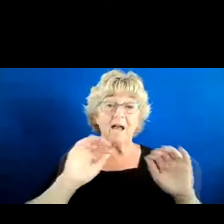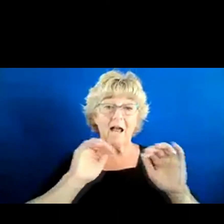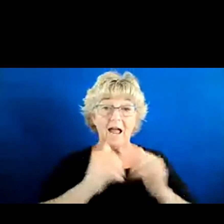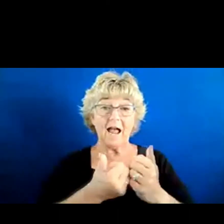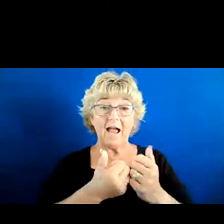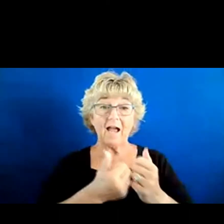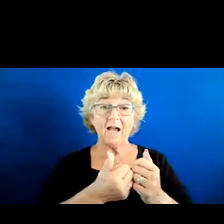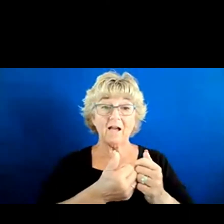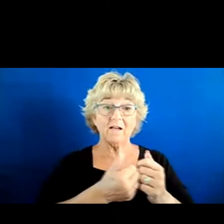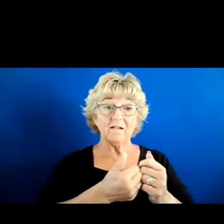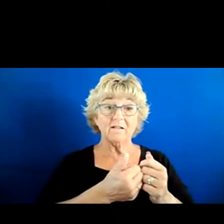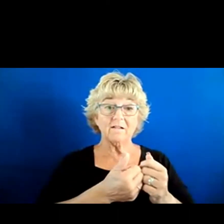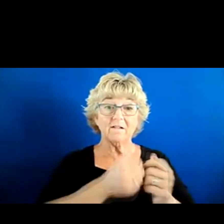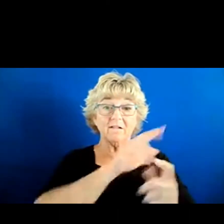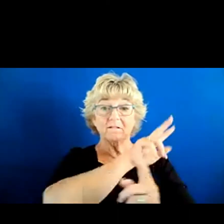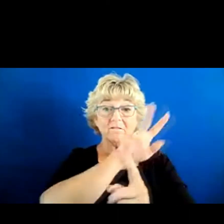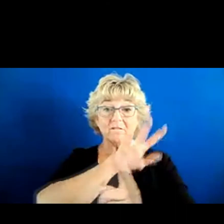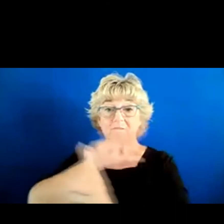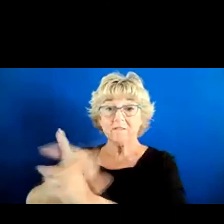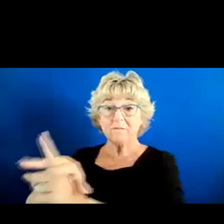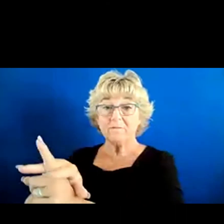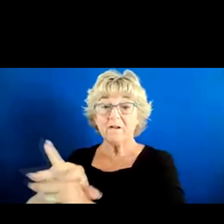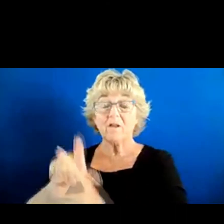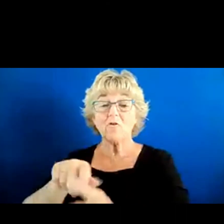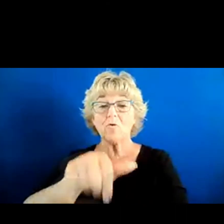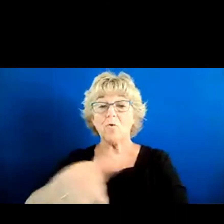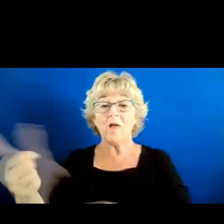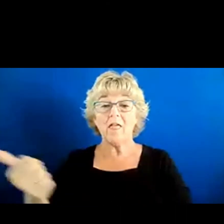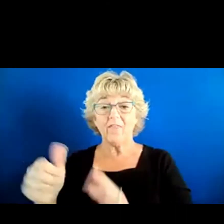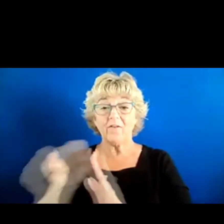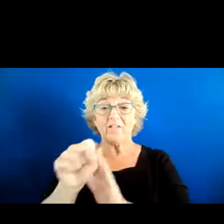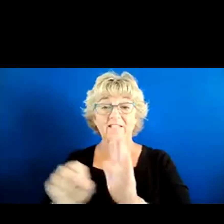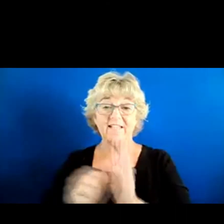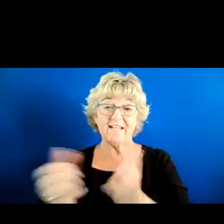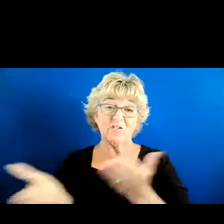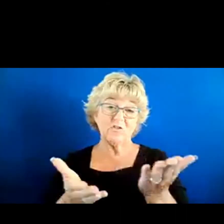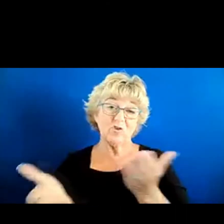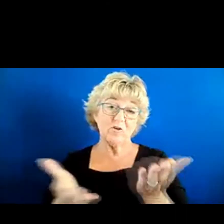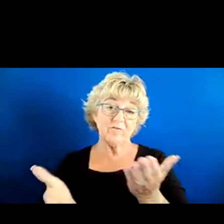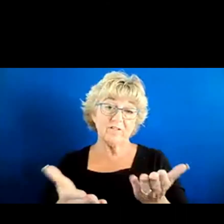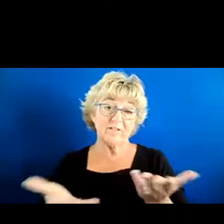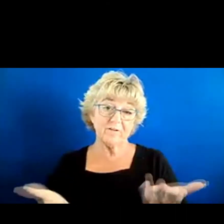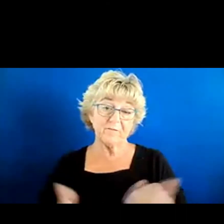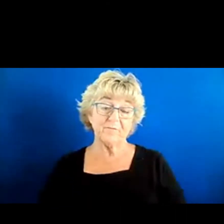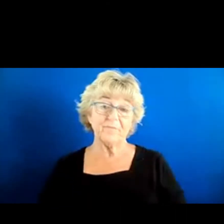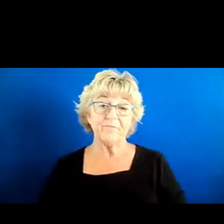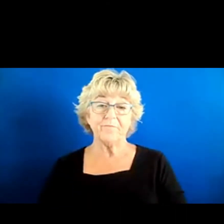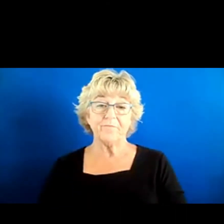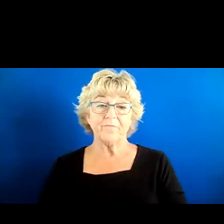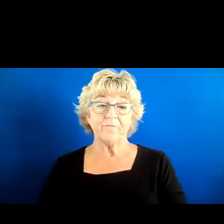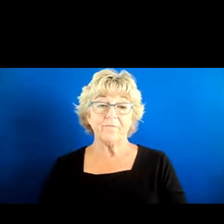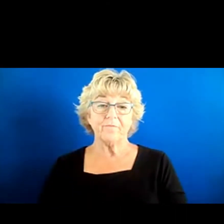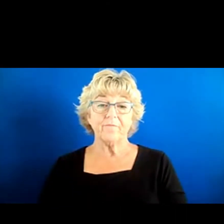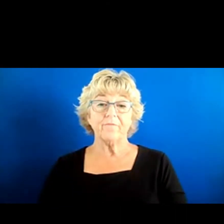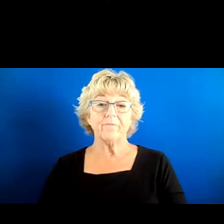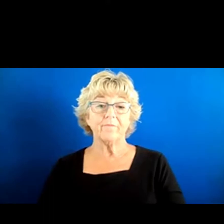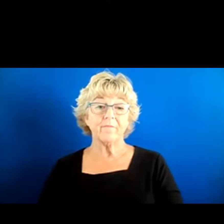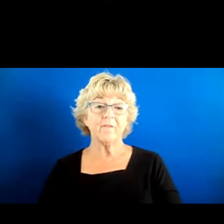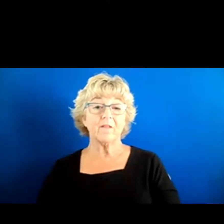a way to get that applied much more broadly across state service? Yeah, thank you. As somebody who both has gone through this